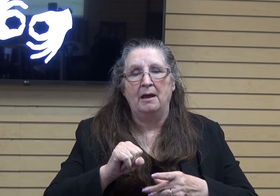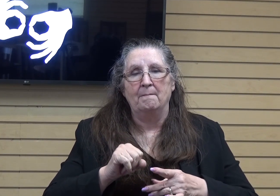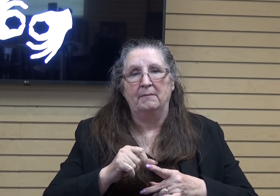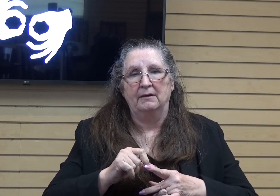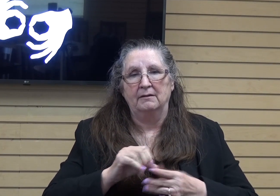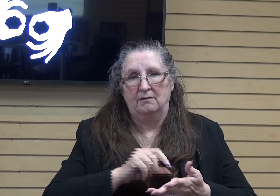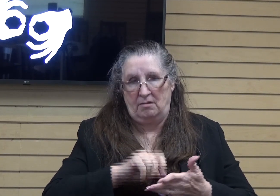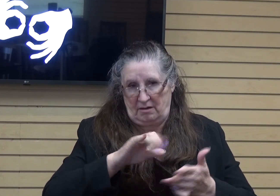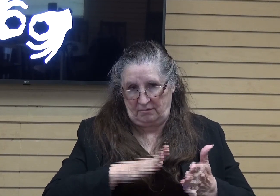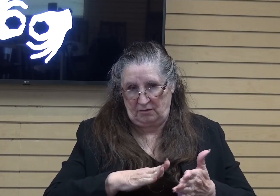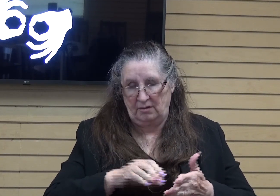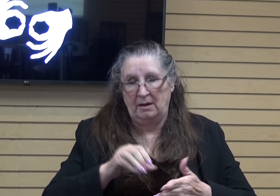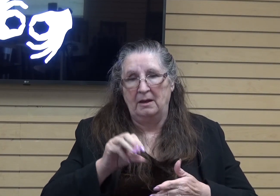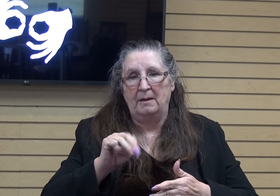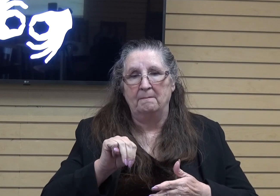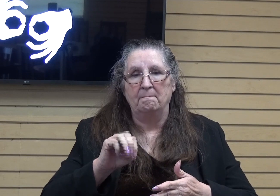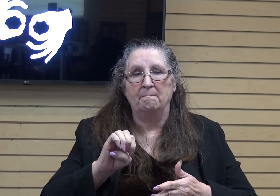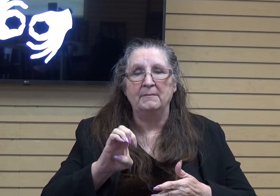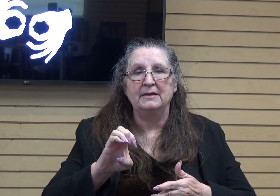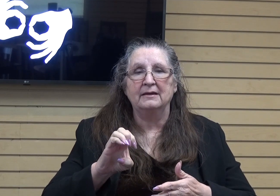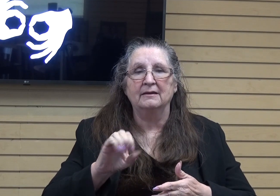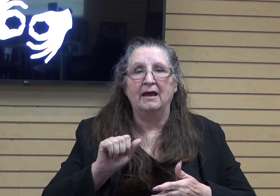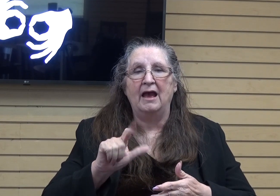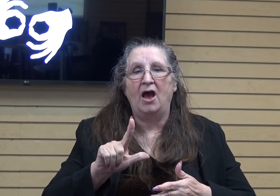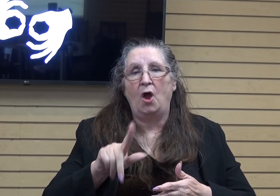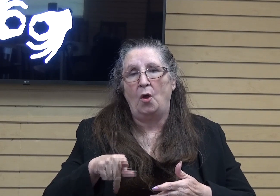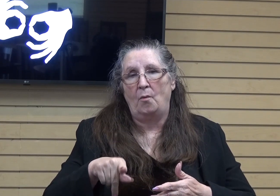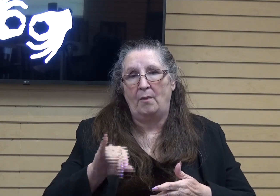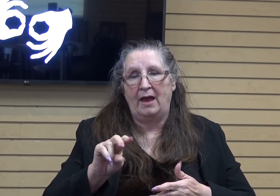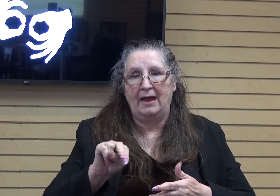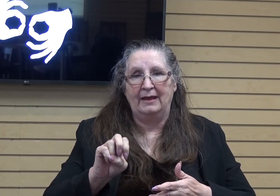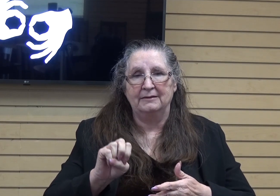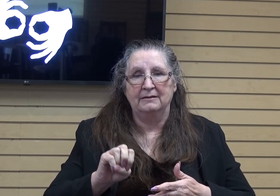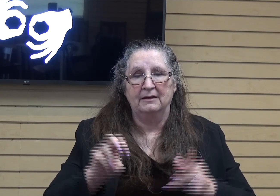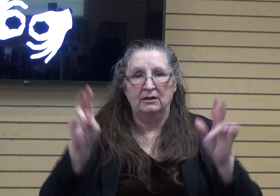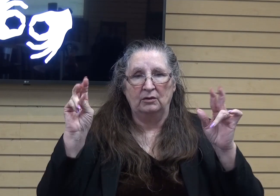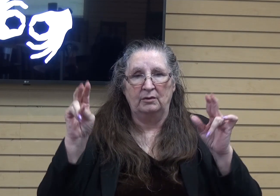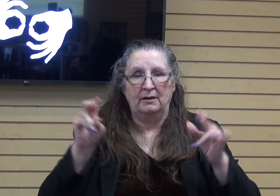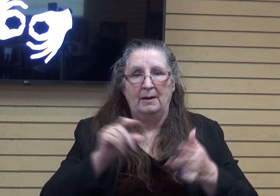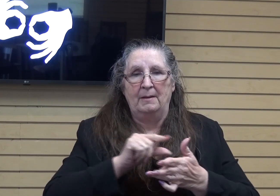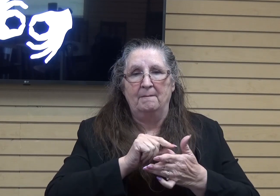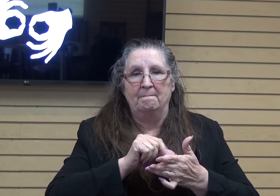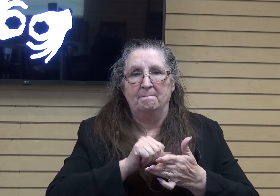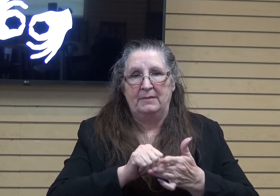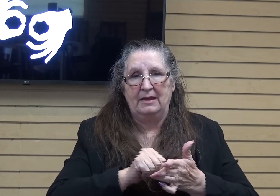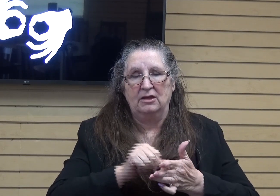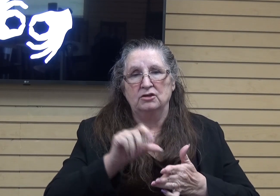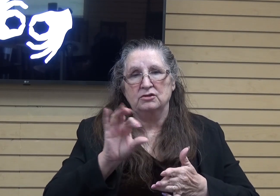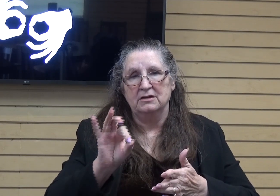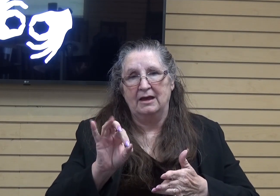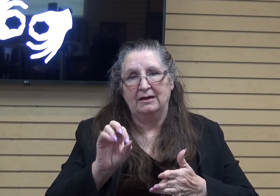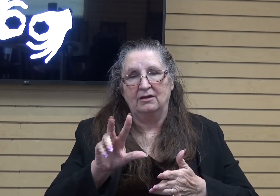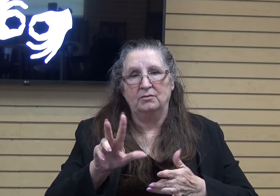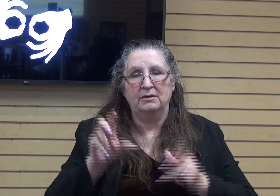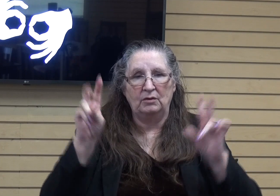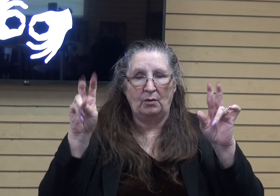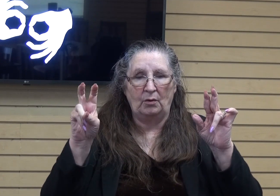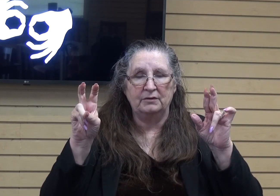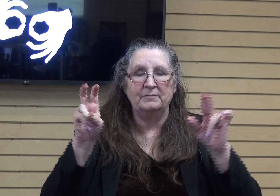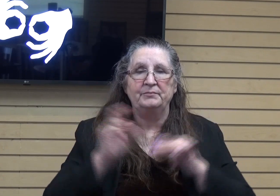And I'll start out the quote here. It's on page 93. It says, quote, Once